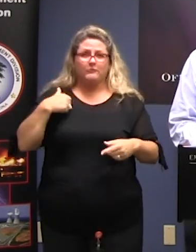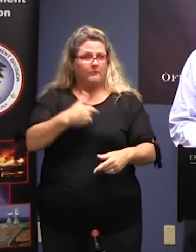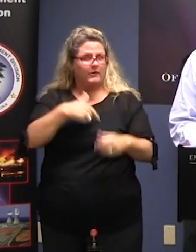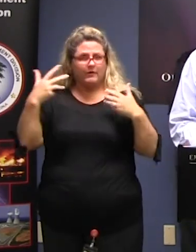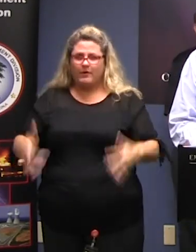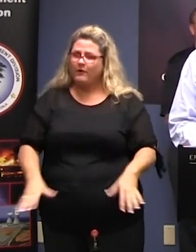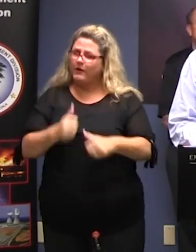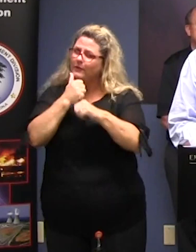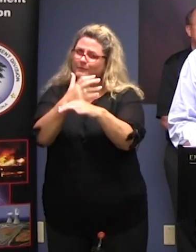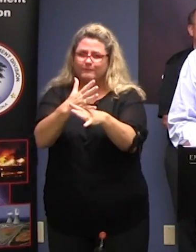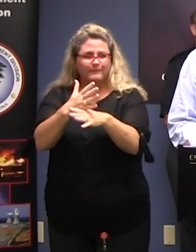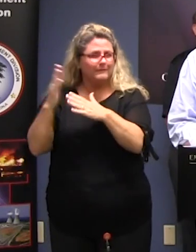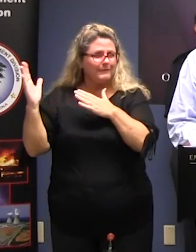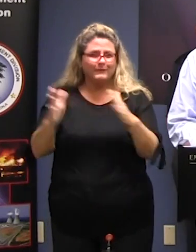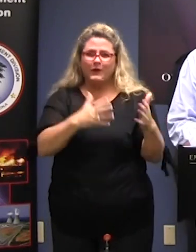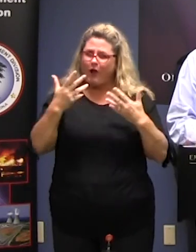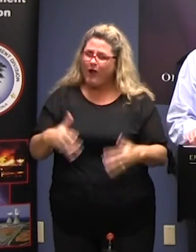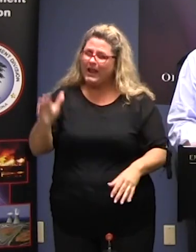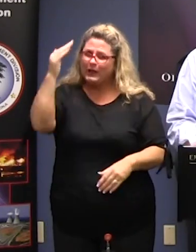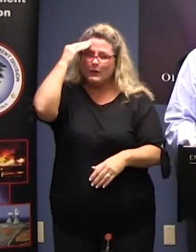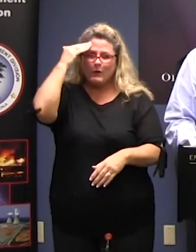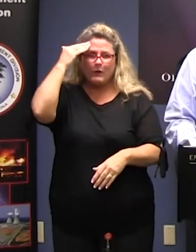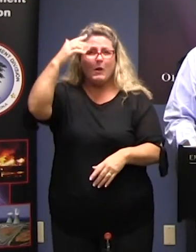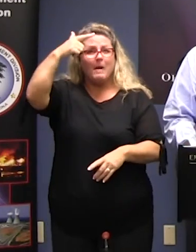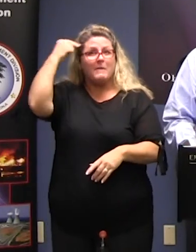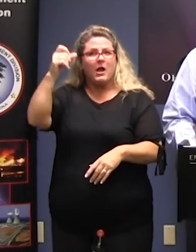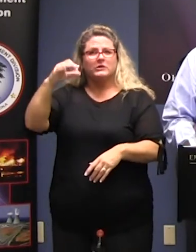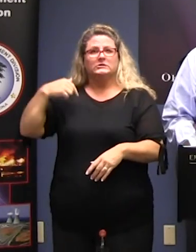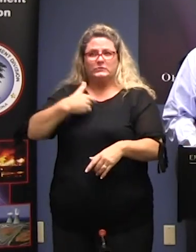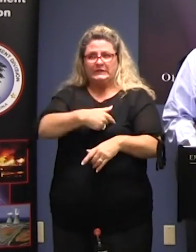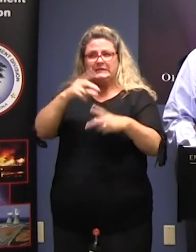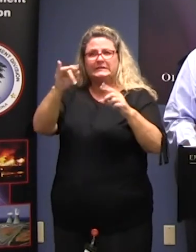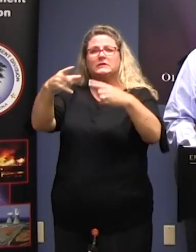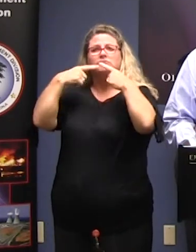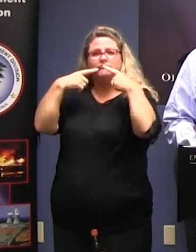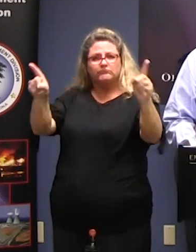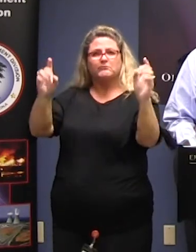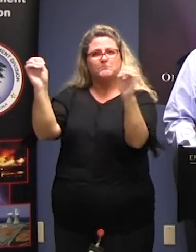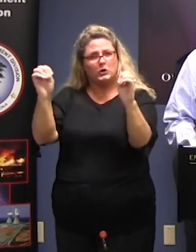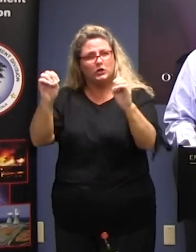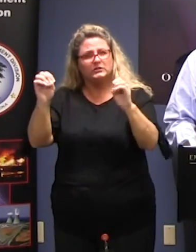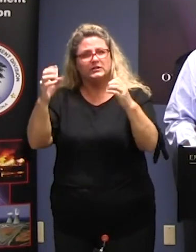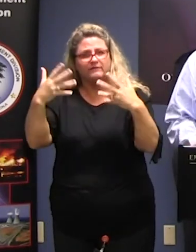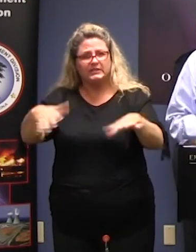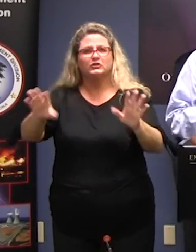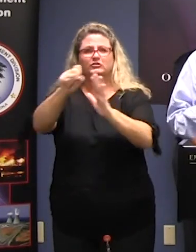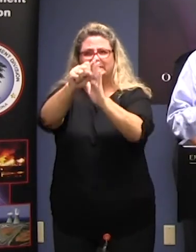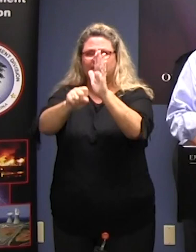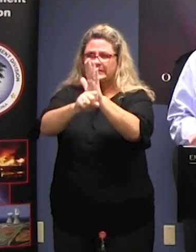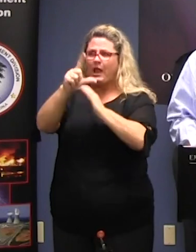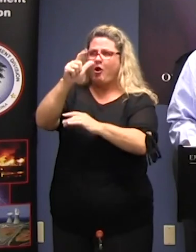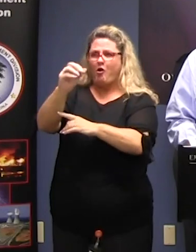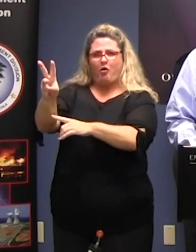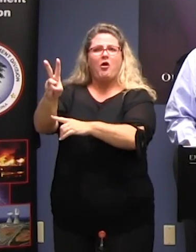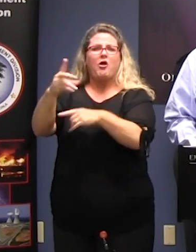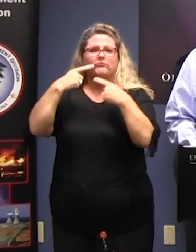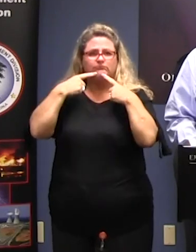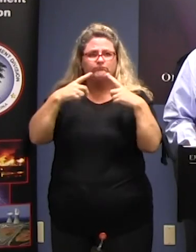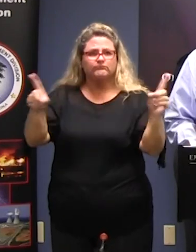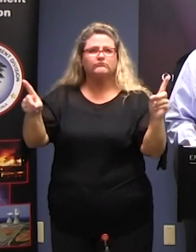this Declaration emergency declaration that I issued has allowed made the technical